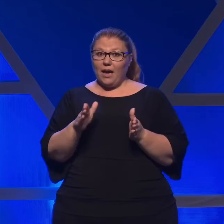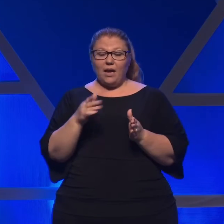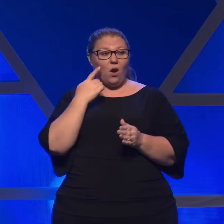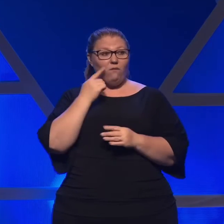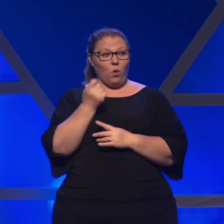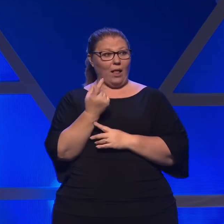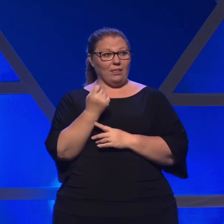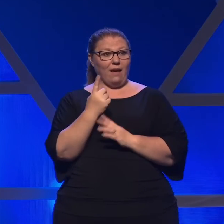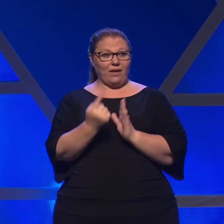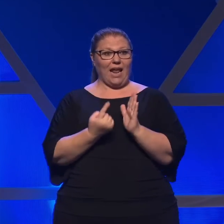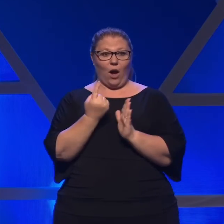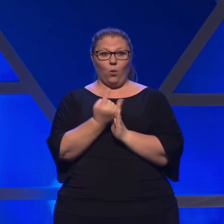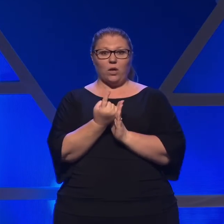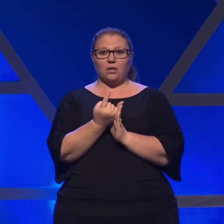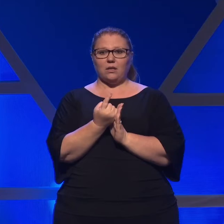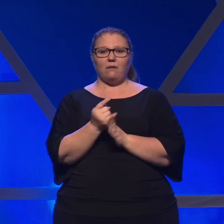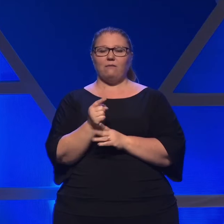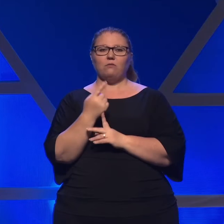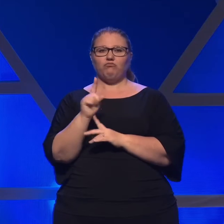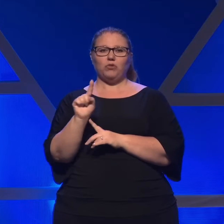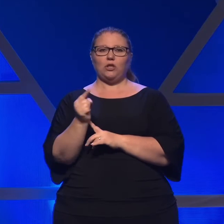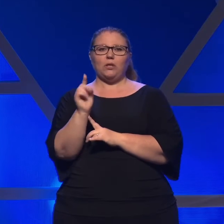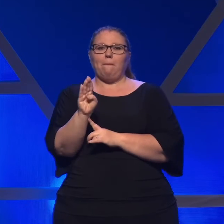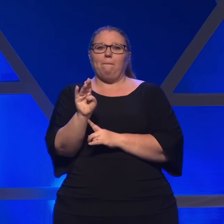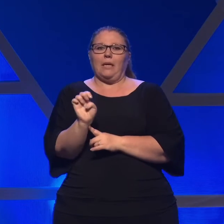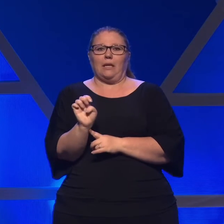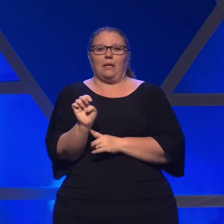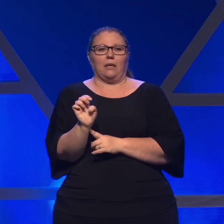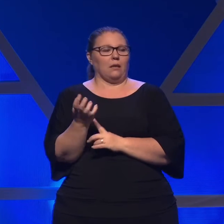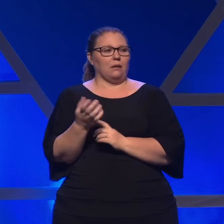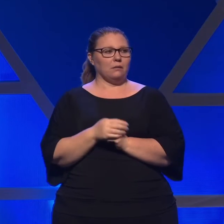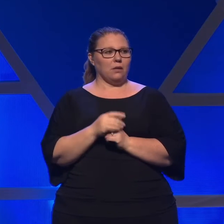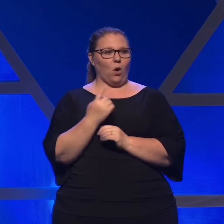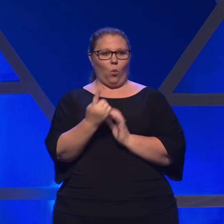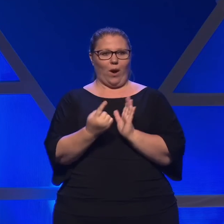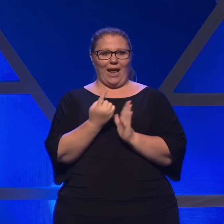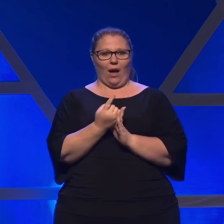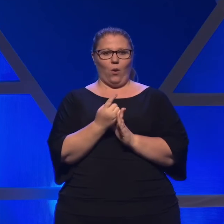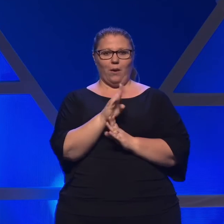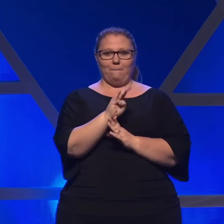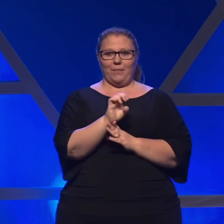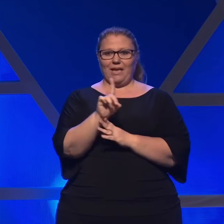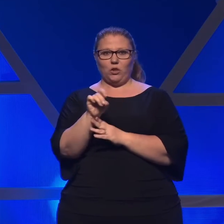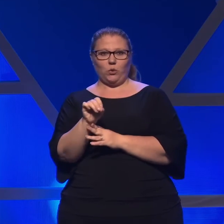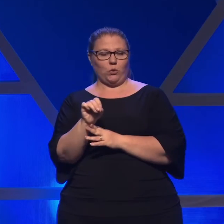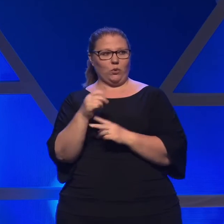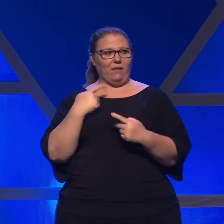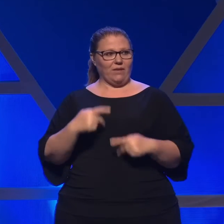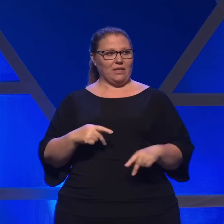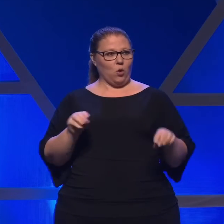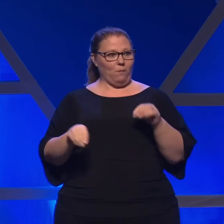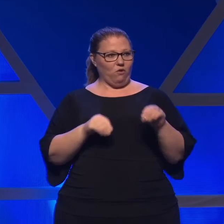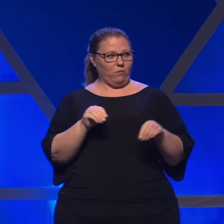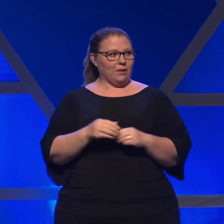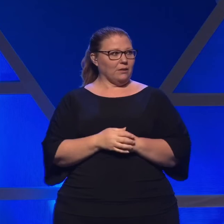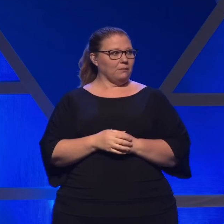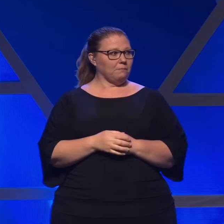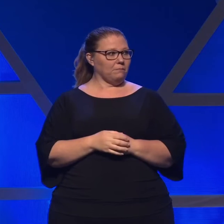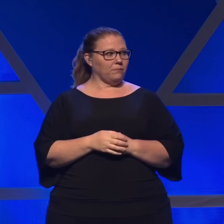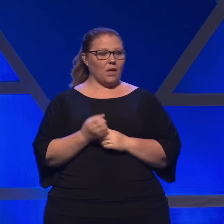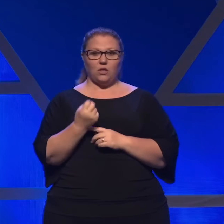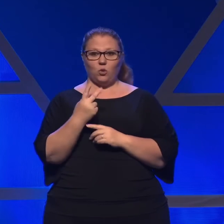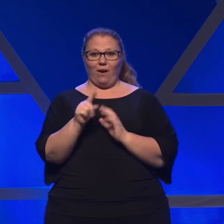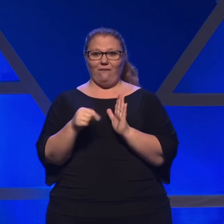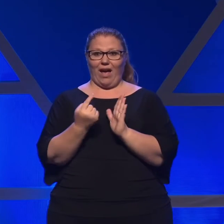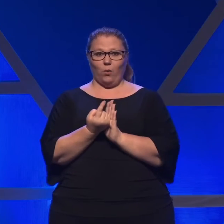11 hours of being, one hour of be, do physical movement, 12